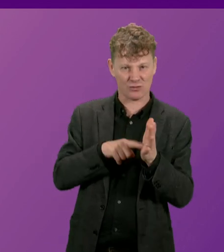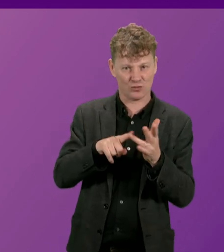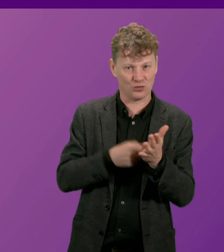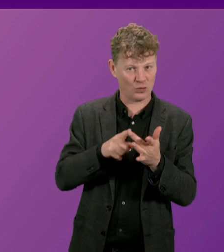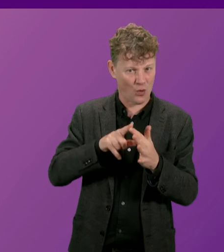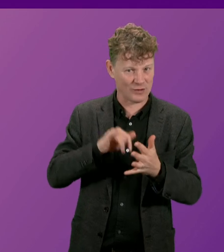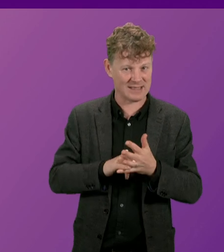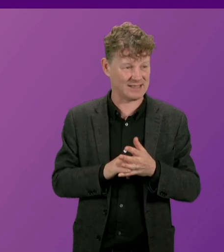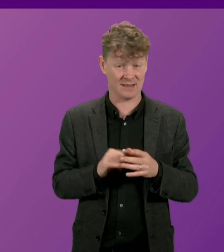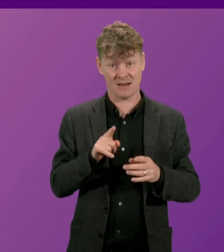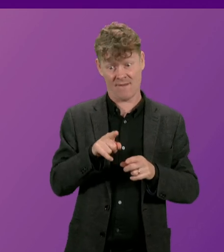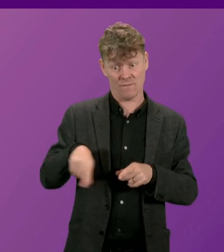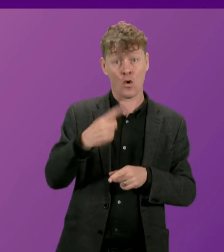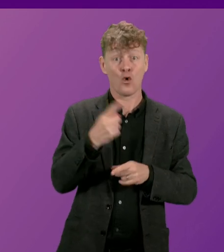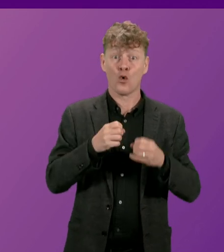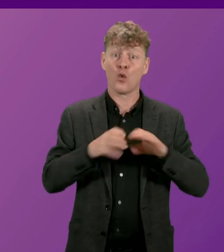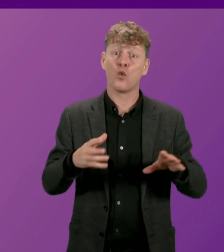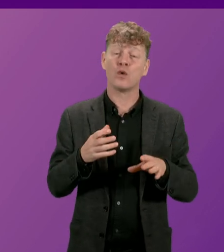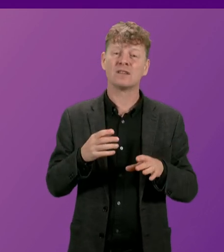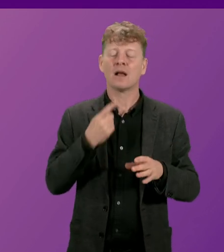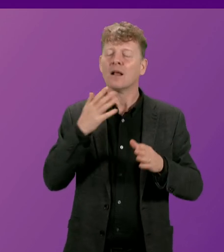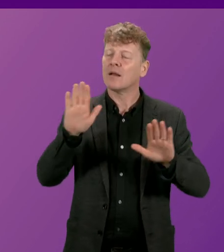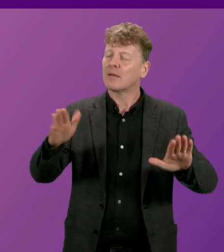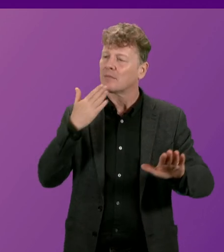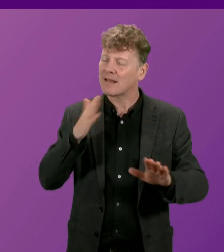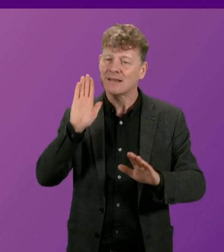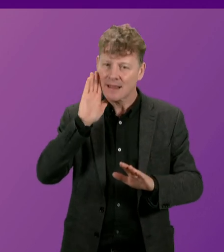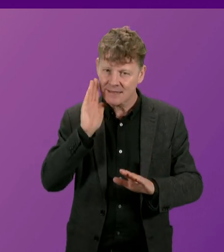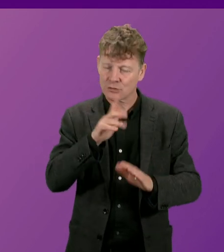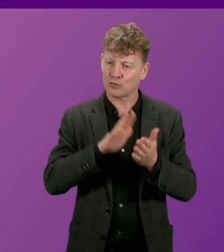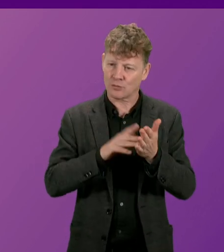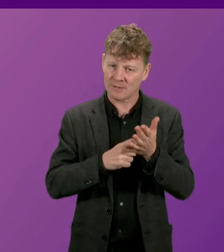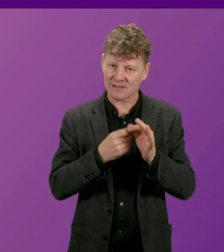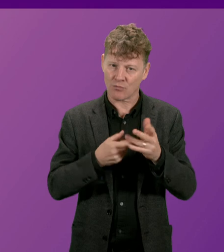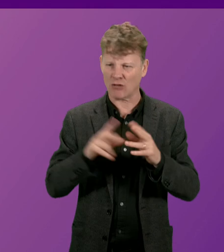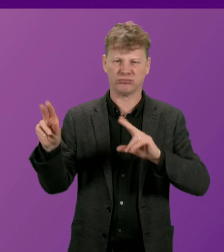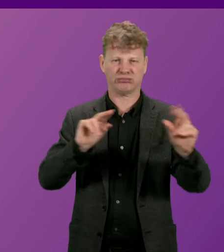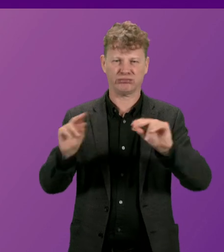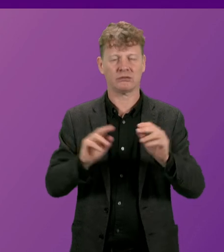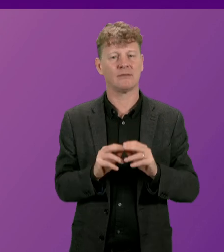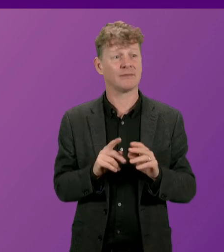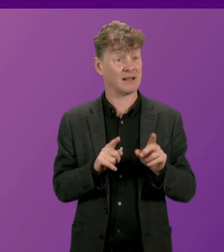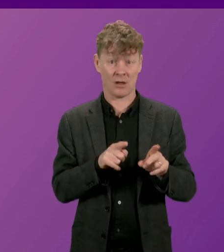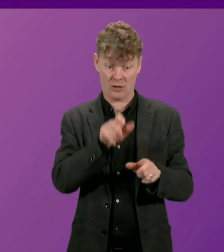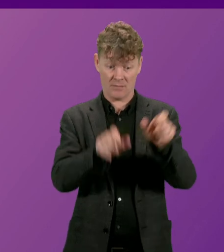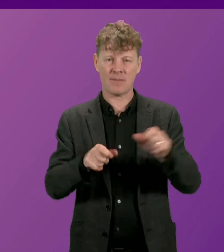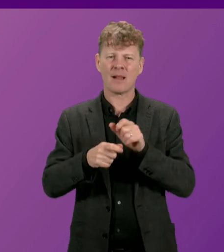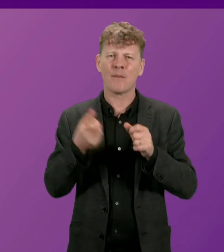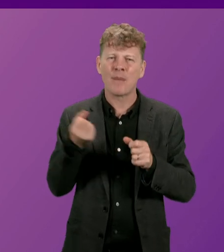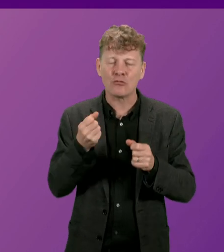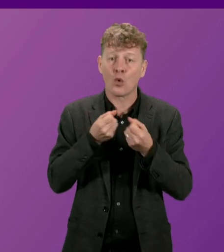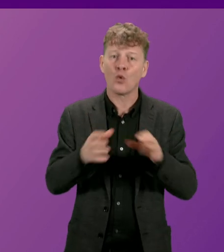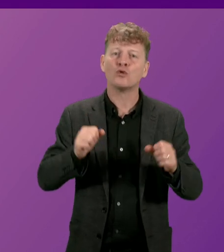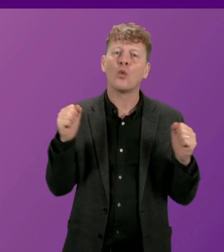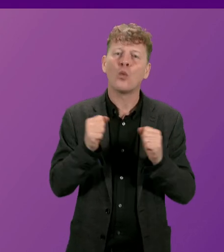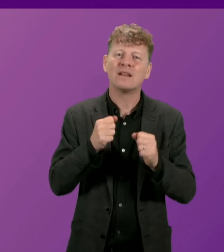those losing their winter fuel allowance and for those suffering... Let's hear Mr Brown. Especially for those losing their winter fuel payments and for those suffering